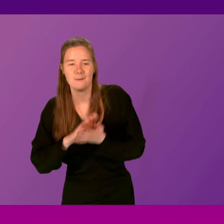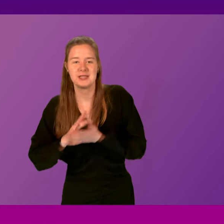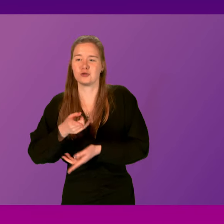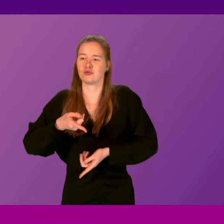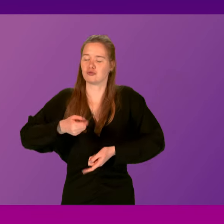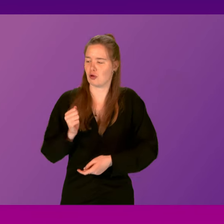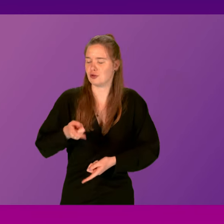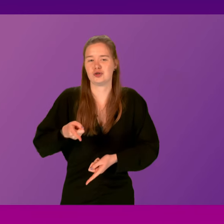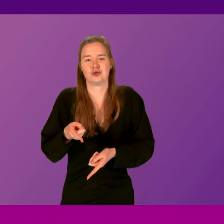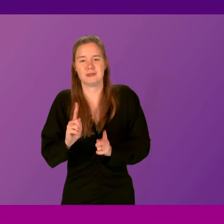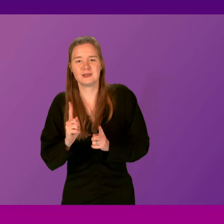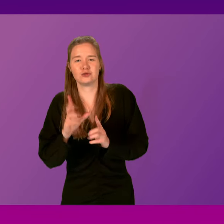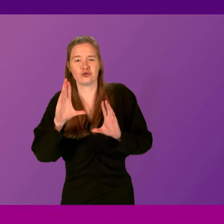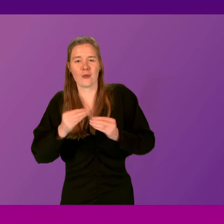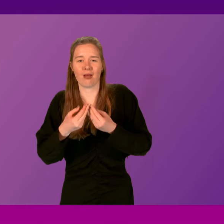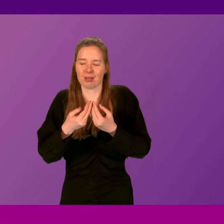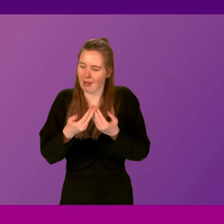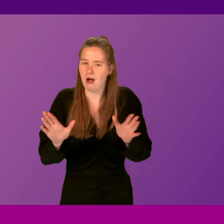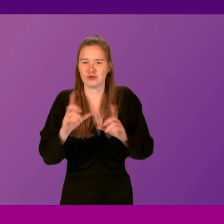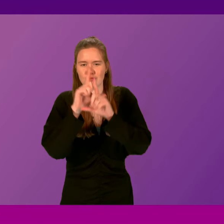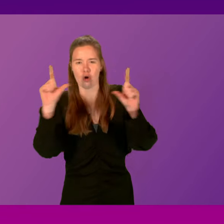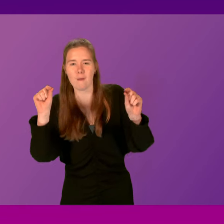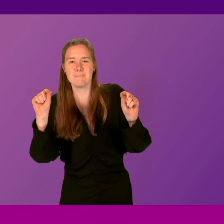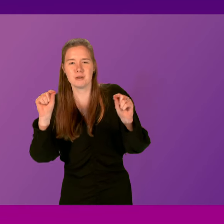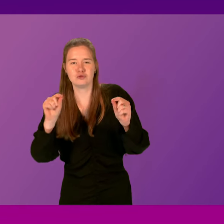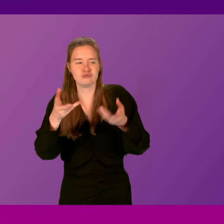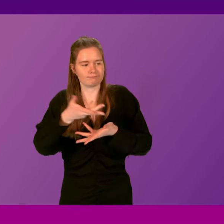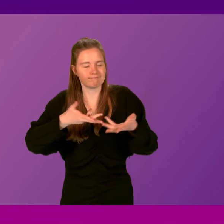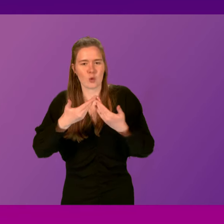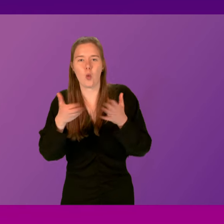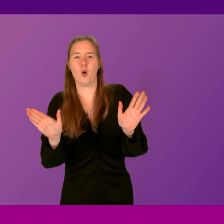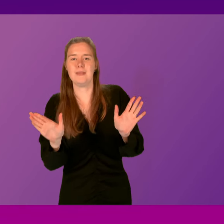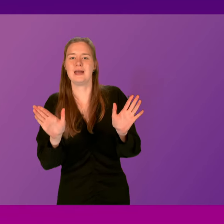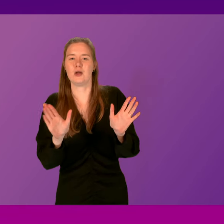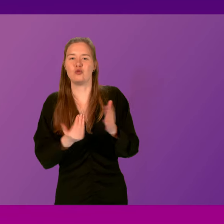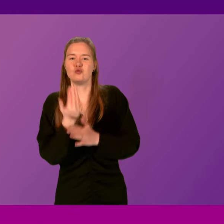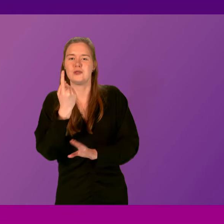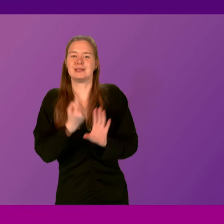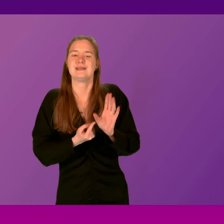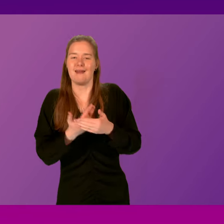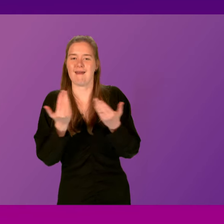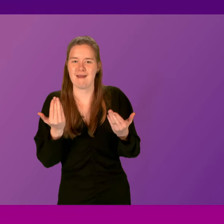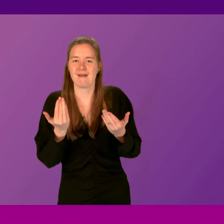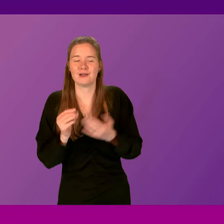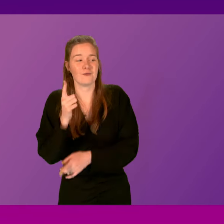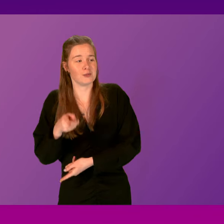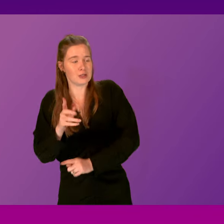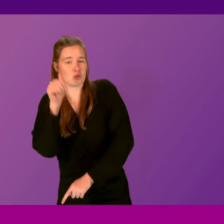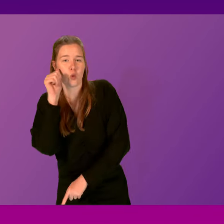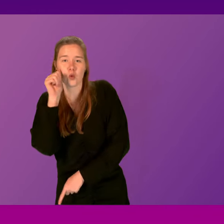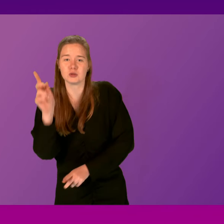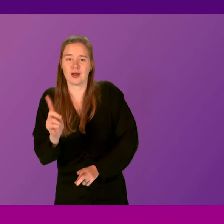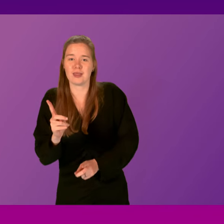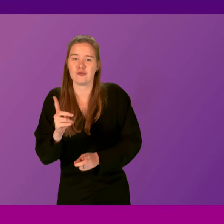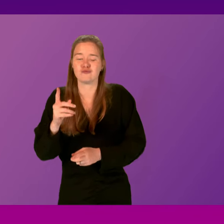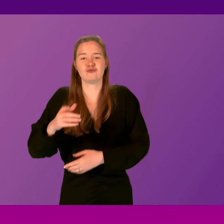to stop large stores from trading on New Year's Day, subject of course to consultation. The First Minister knows, as we all do, that